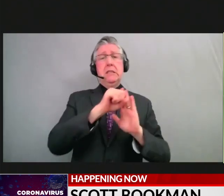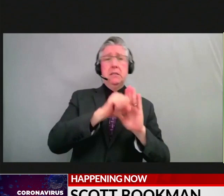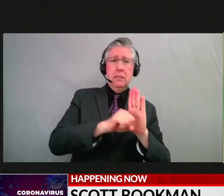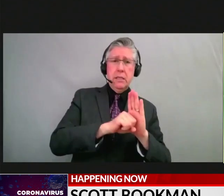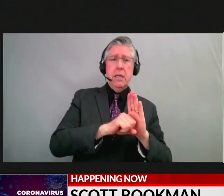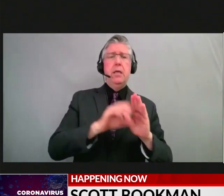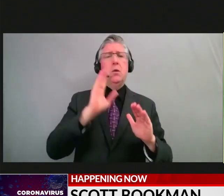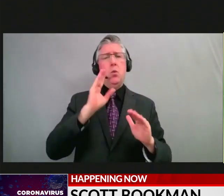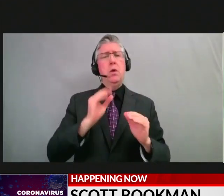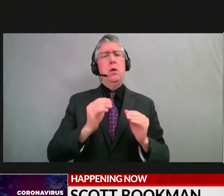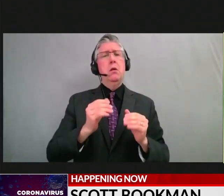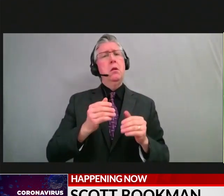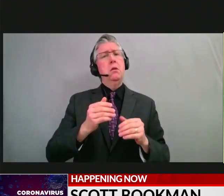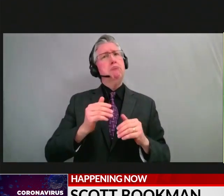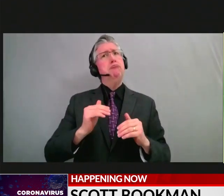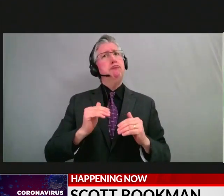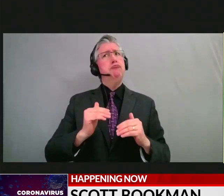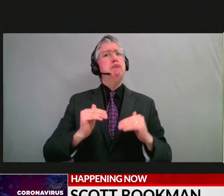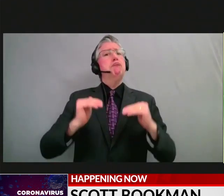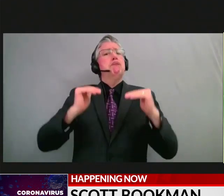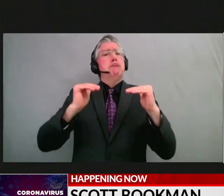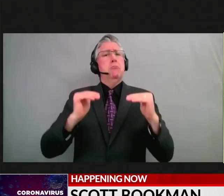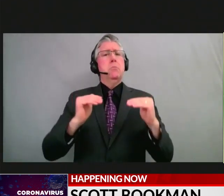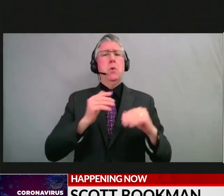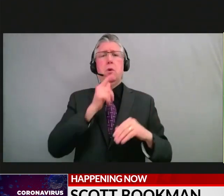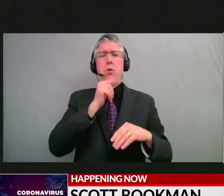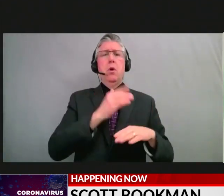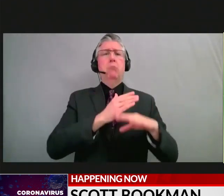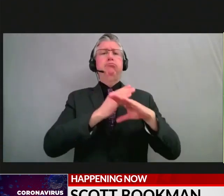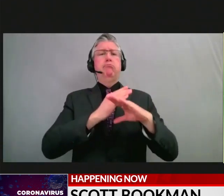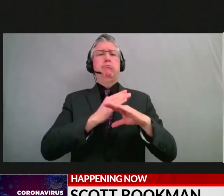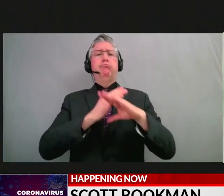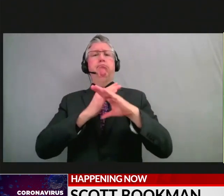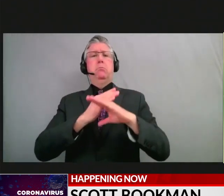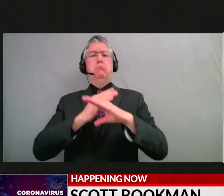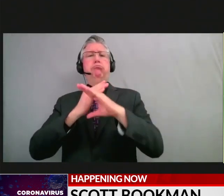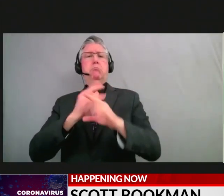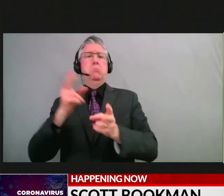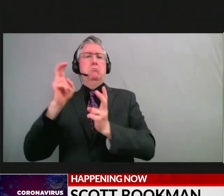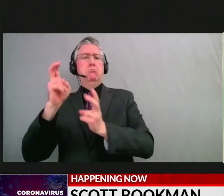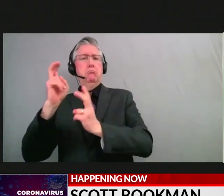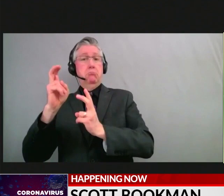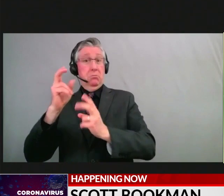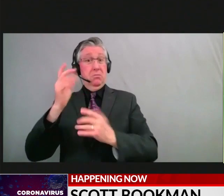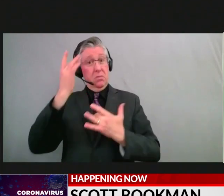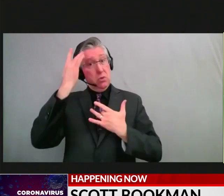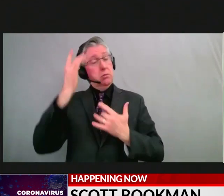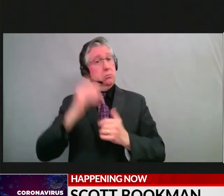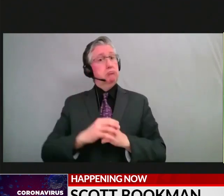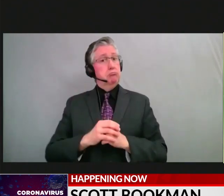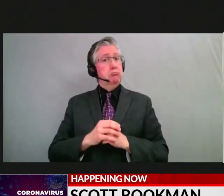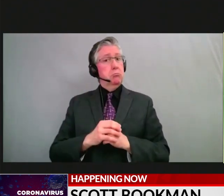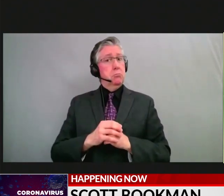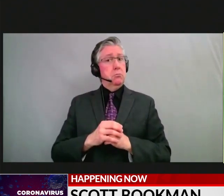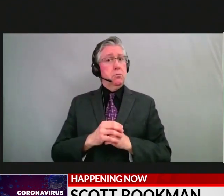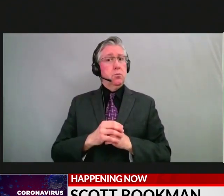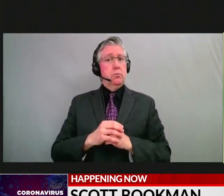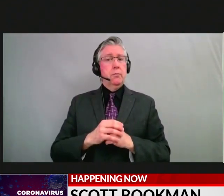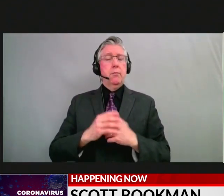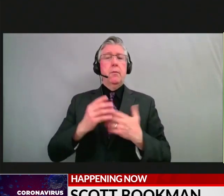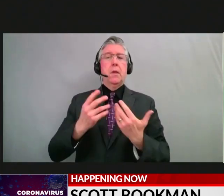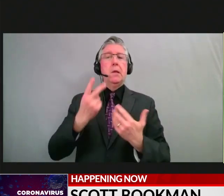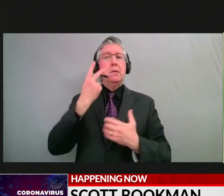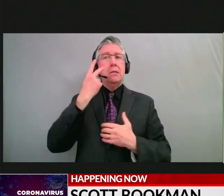up that has the ability to break through that. And so, you we are looking at what do the next several